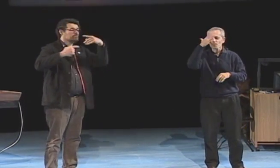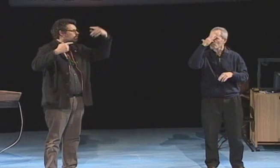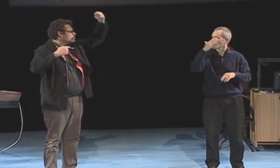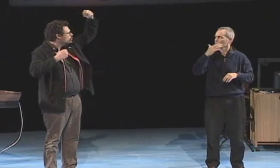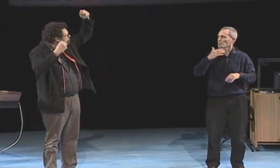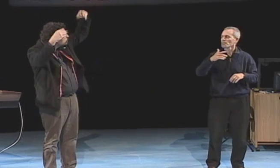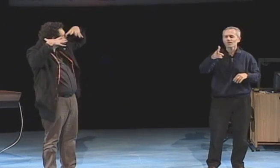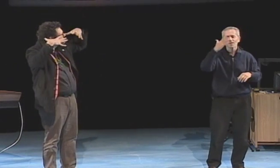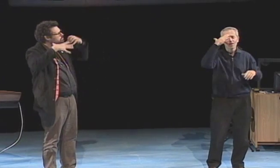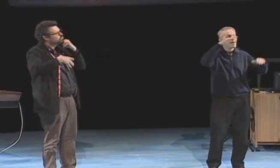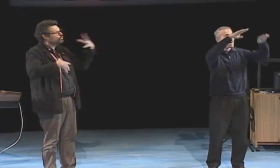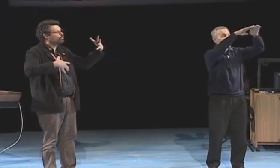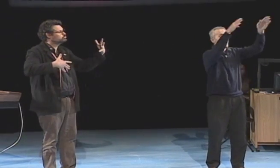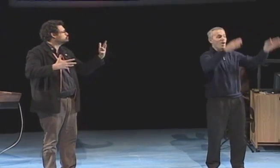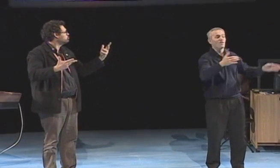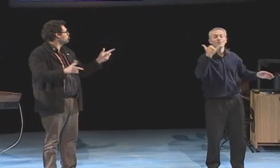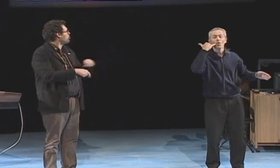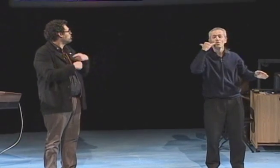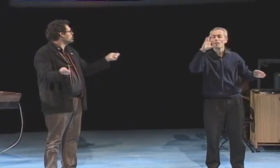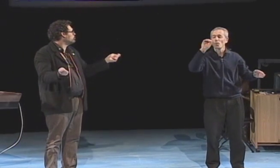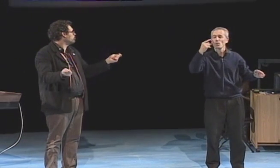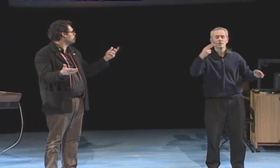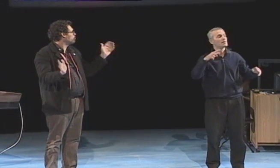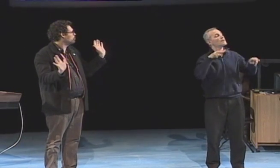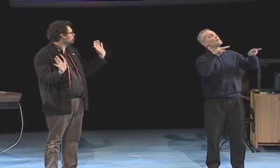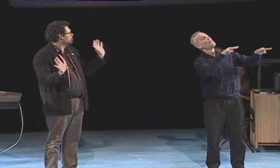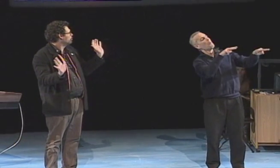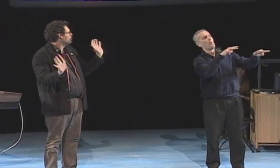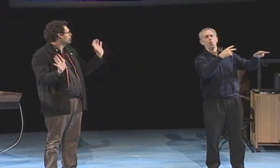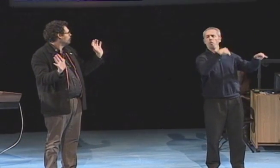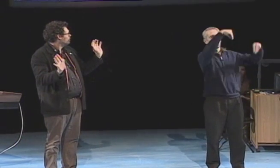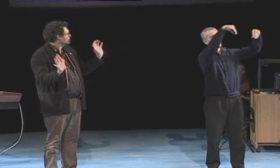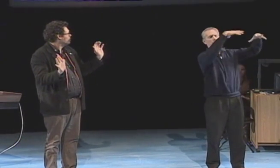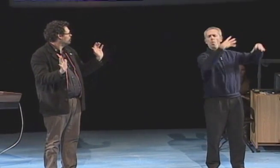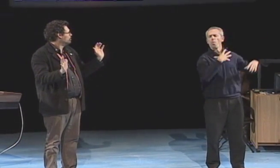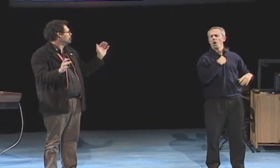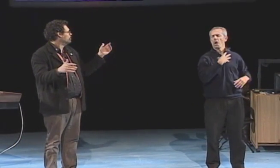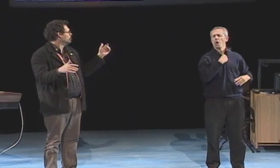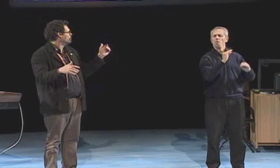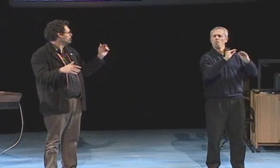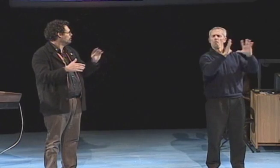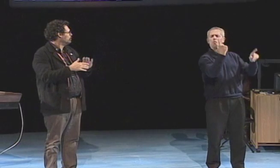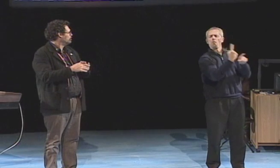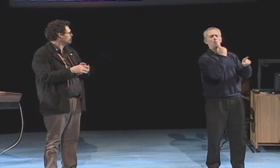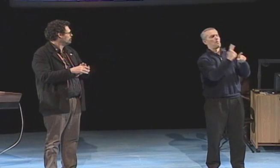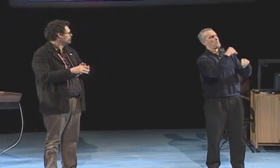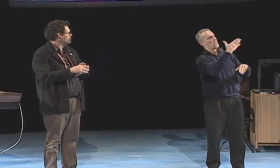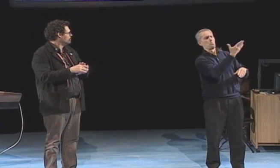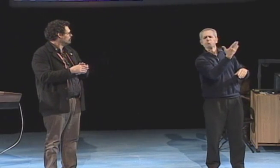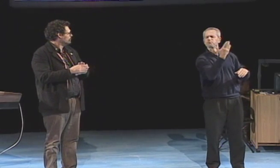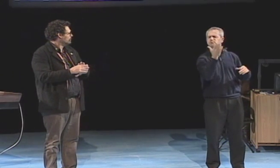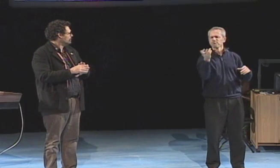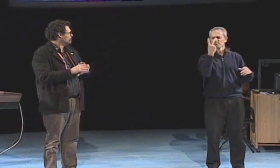the hearing culture, or hearing world, against deaf people.